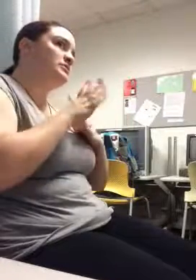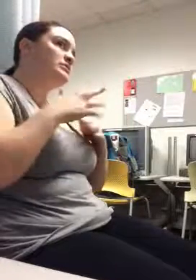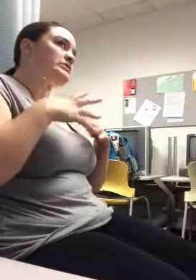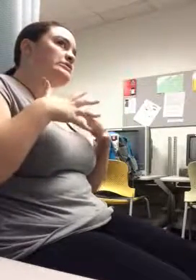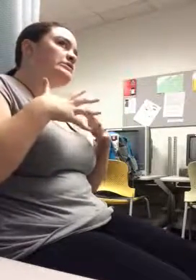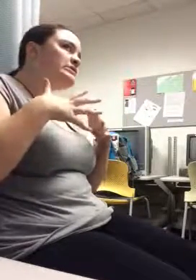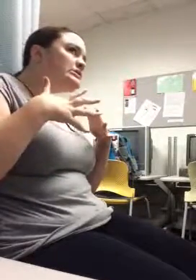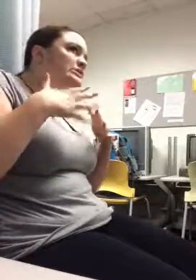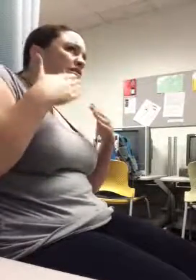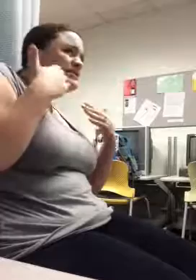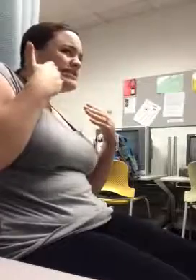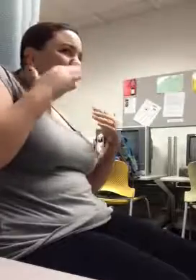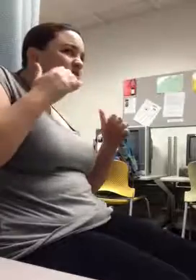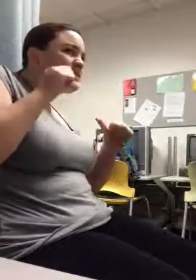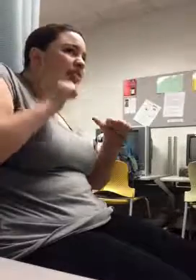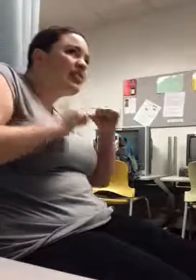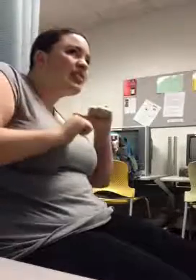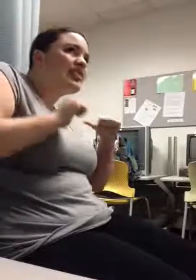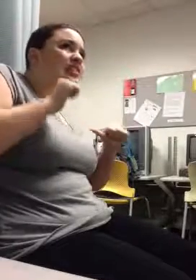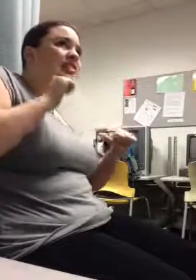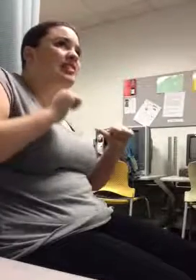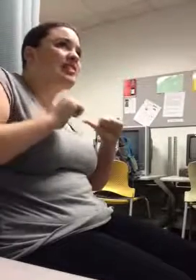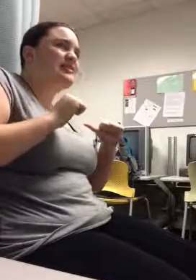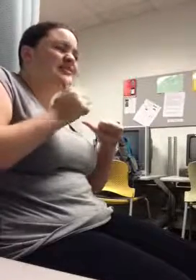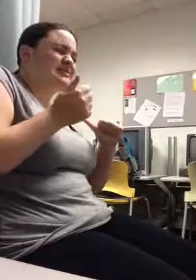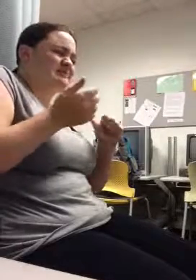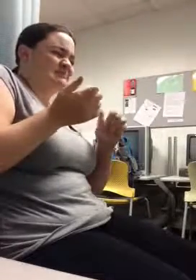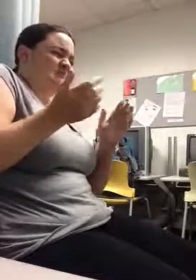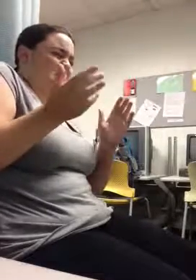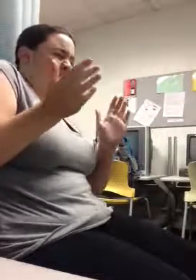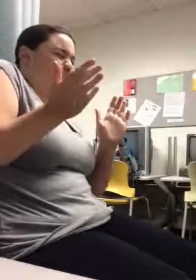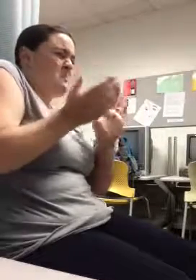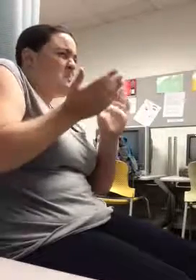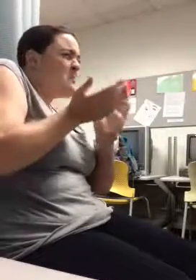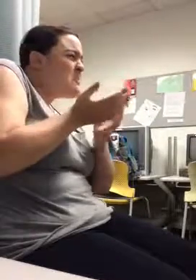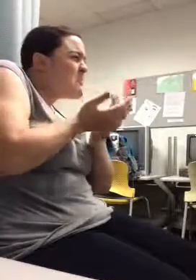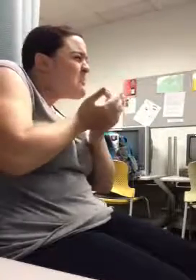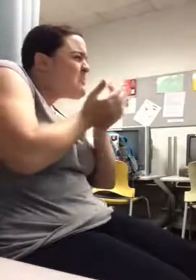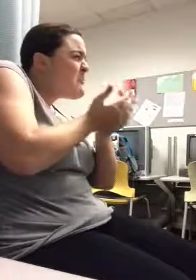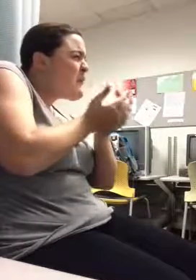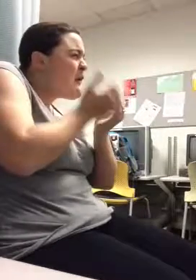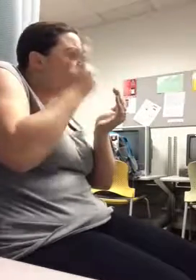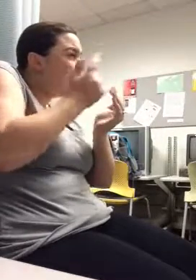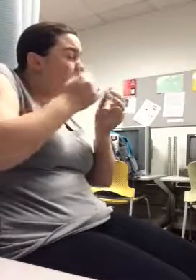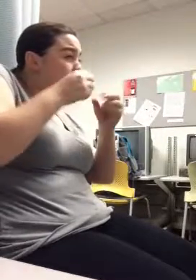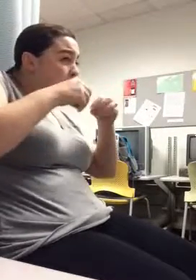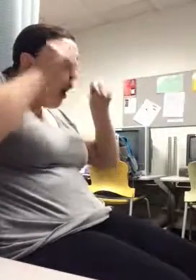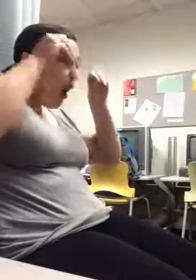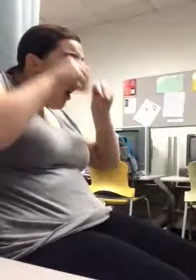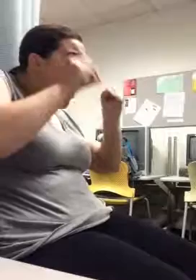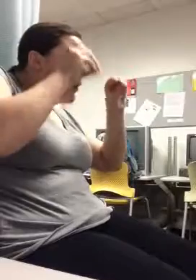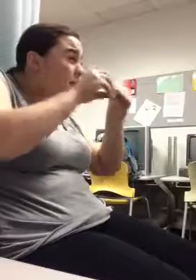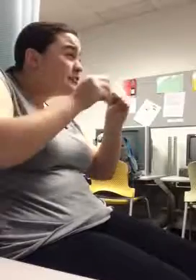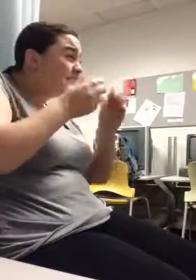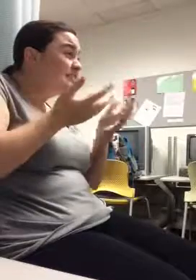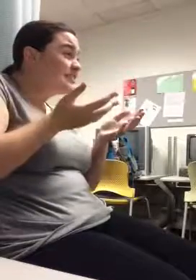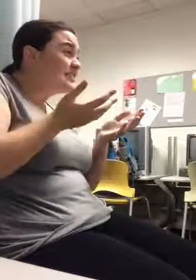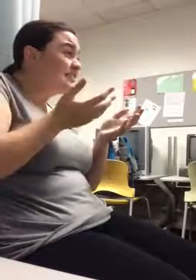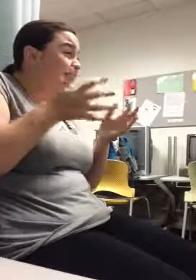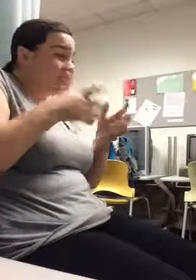I don't know. It just seemed to be so small for such a large body of water. And not only